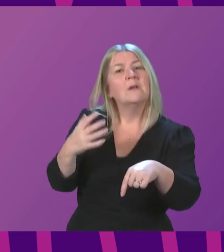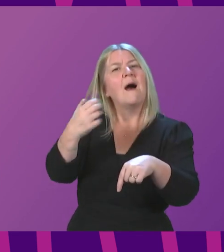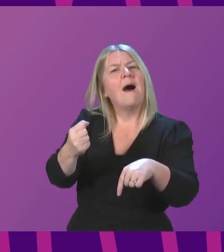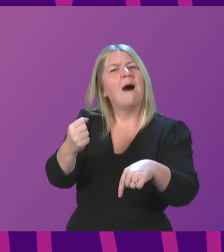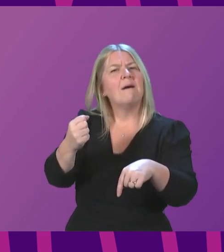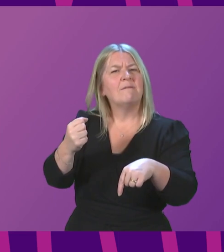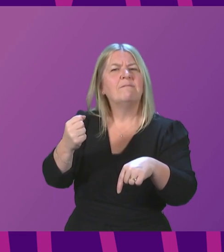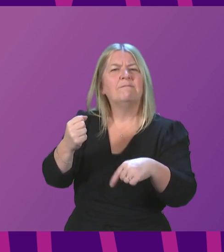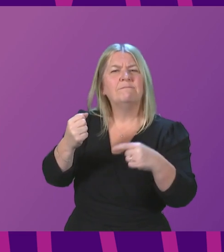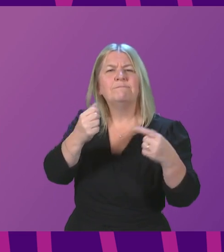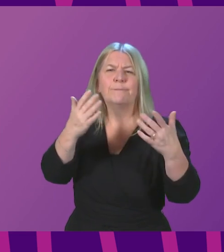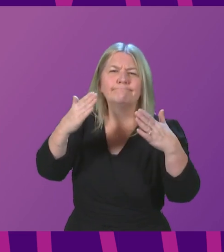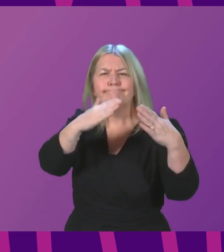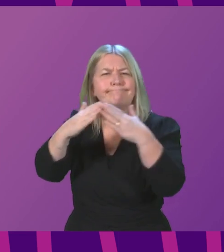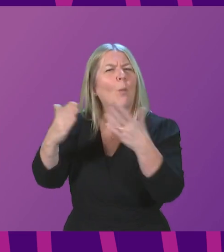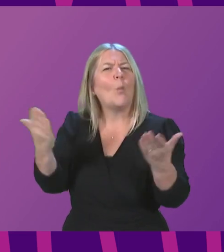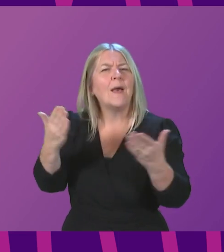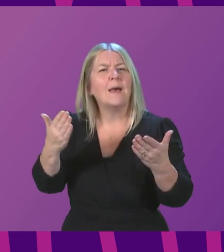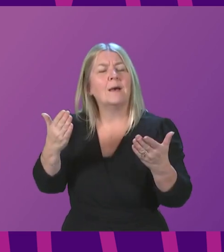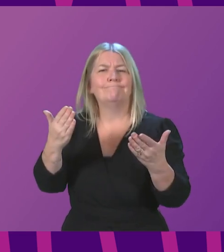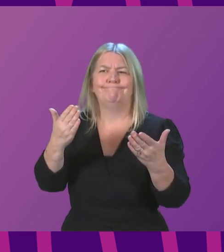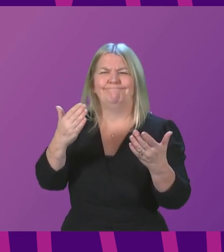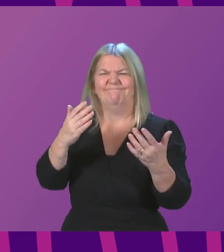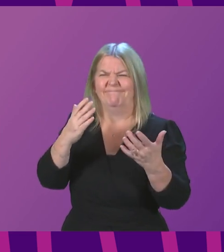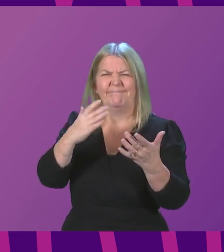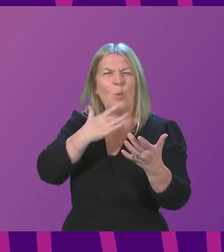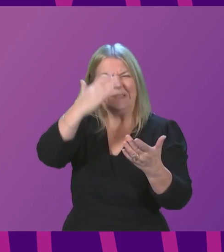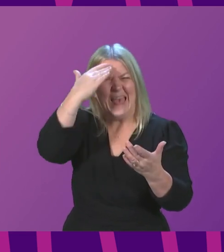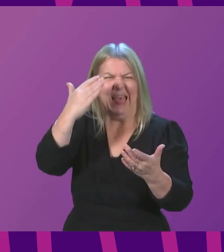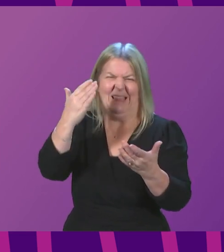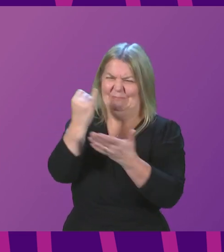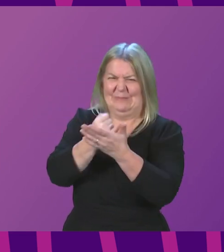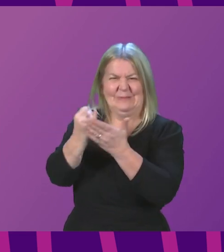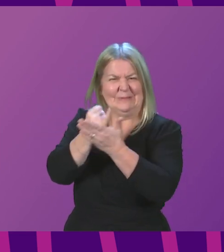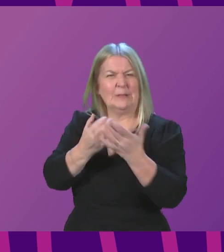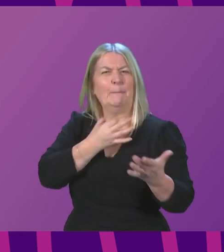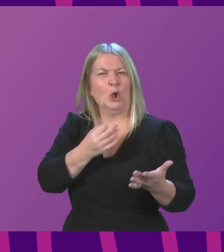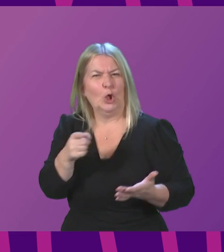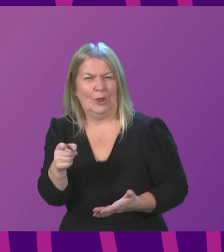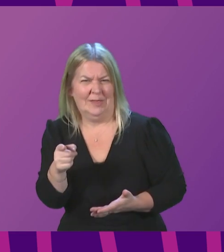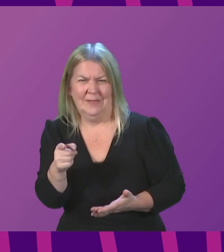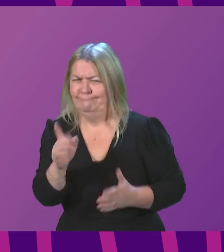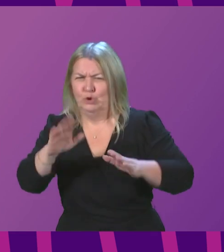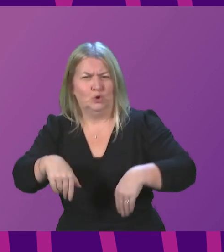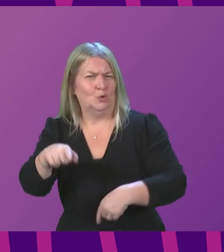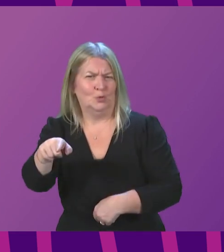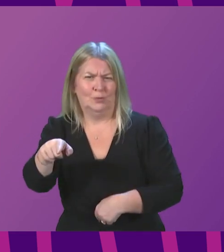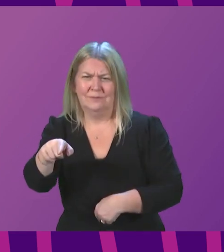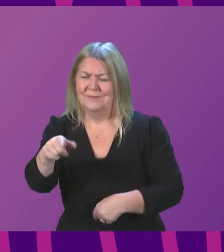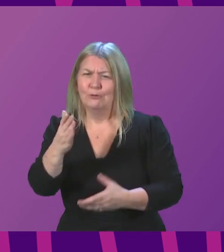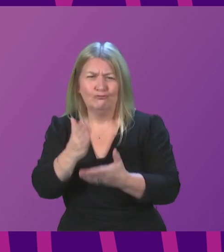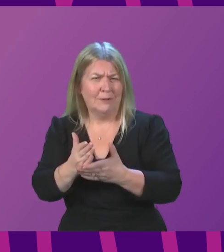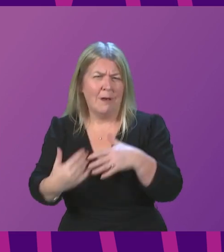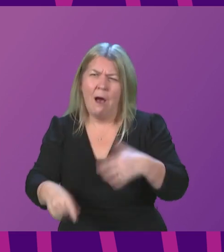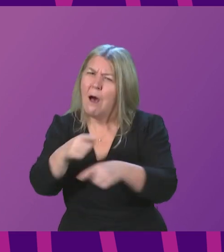in rundown hotels including in Perth this kind of institutional accommodation has no place in Scotland it harms people seeking